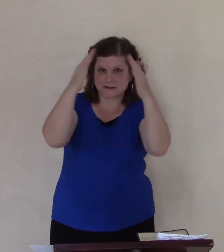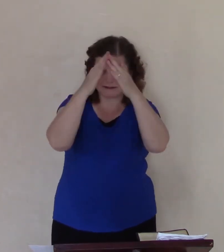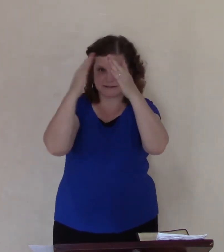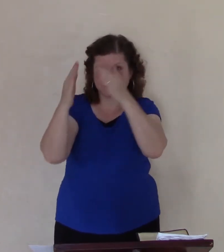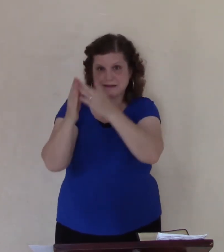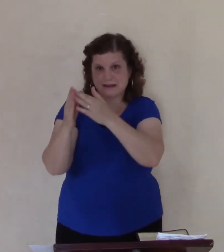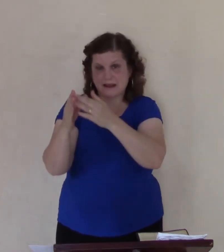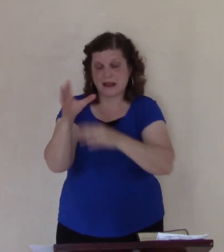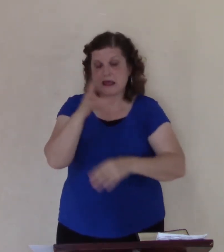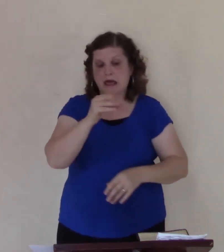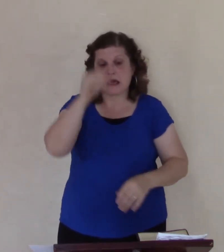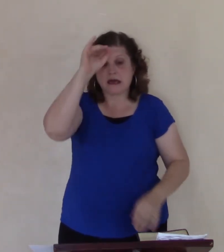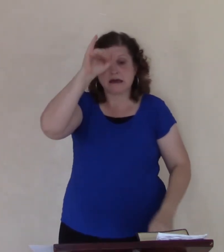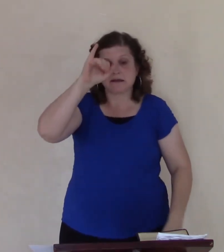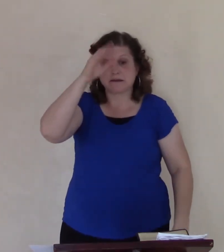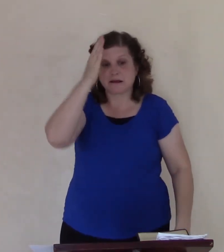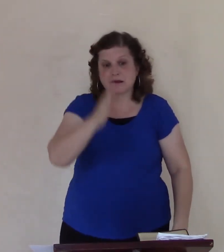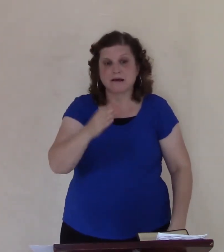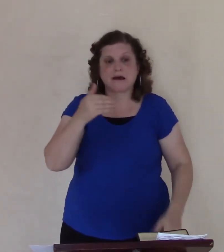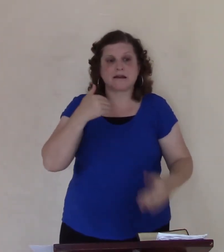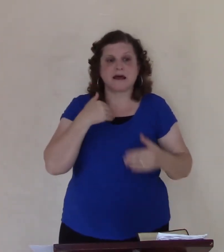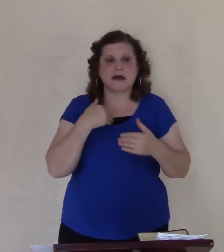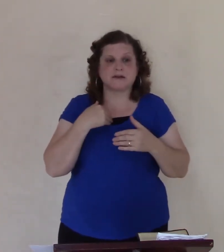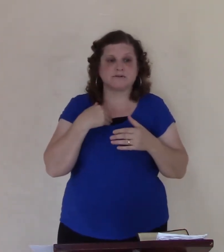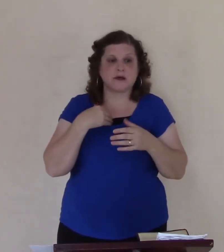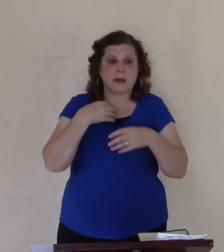literally, force him, to go in.